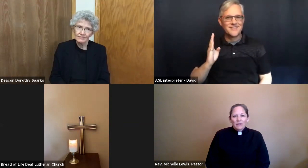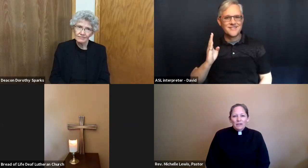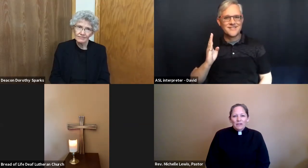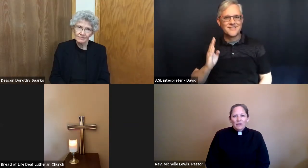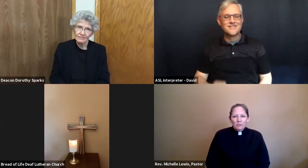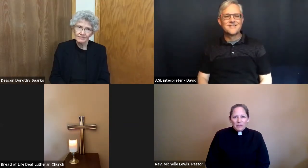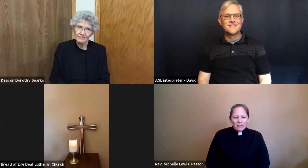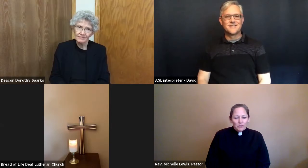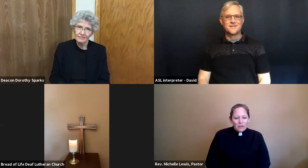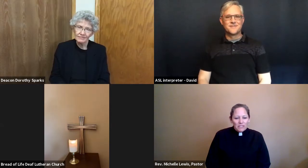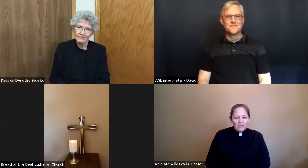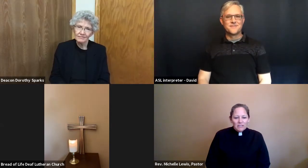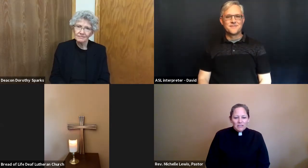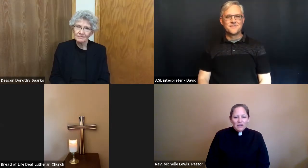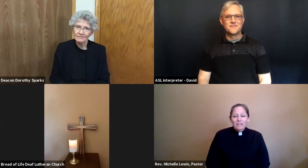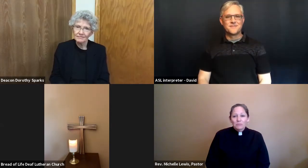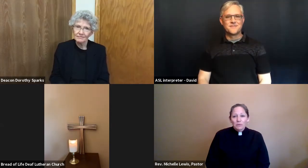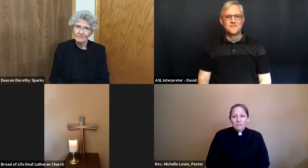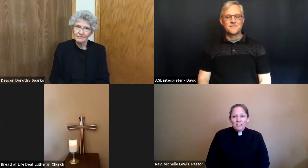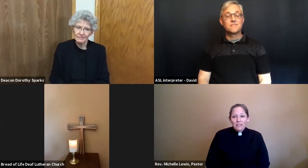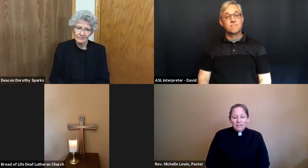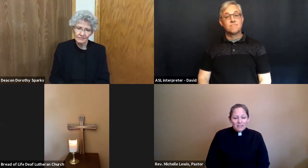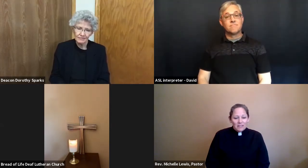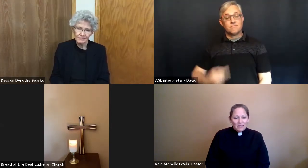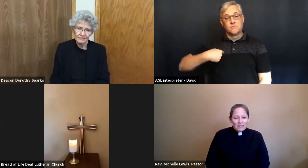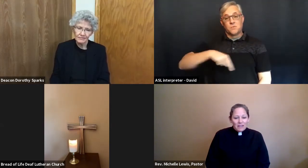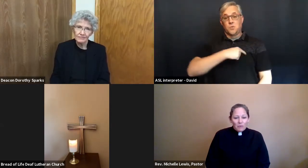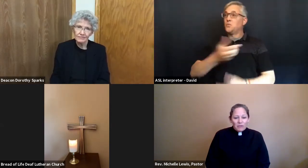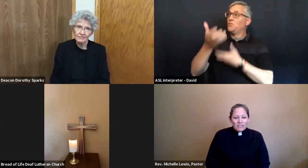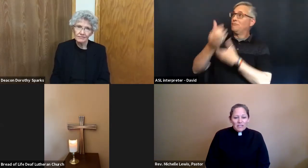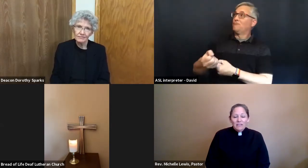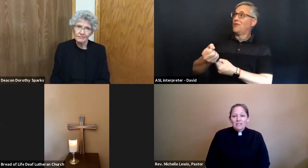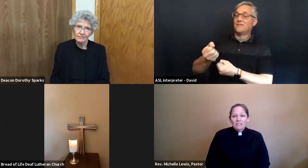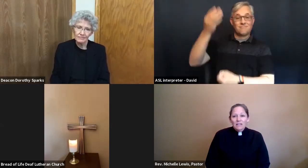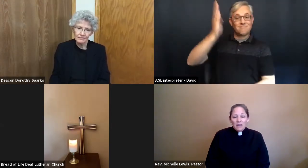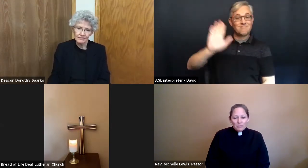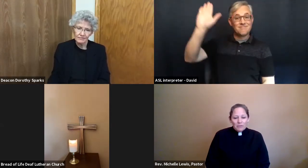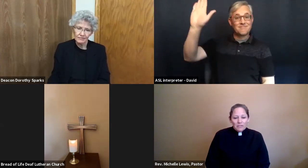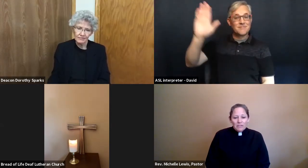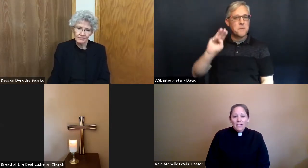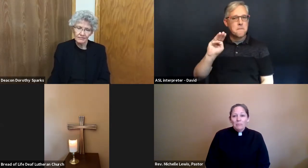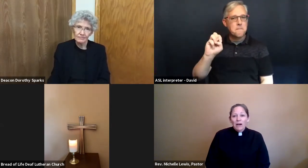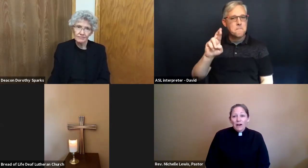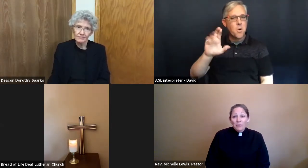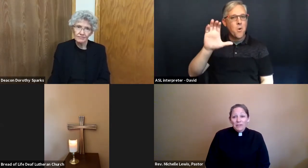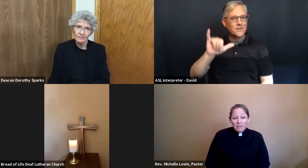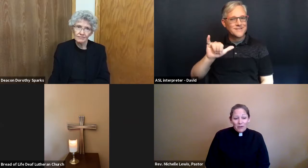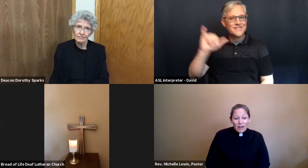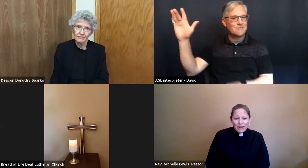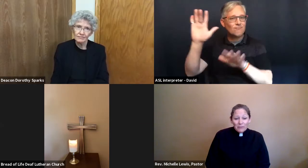God. We trust God's mercy and we take this time to come out of our hiding